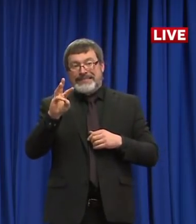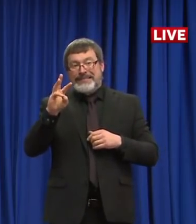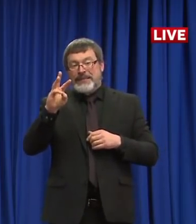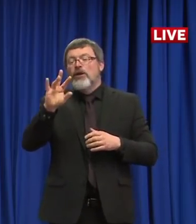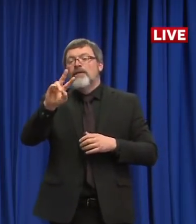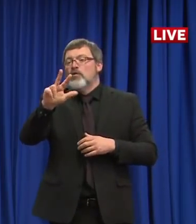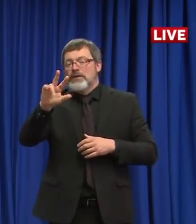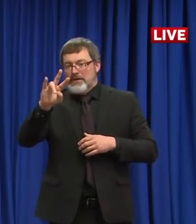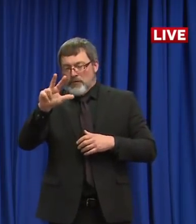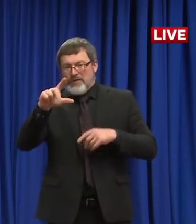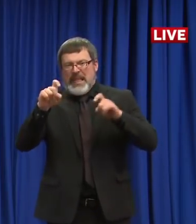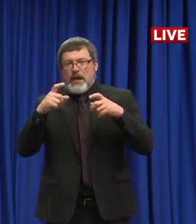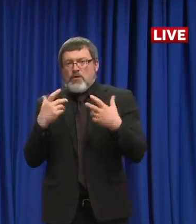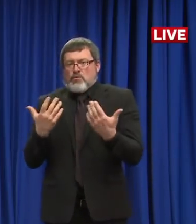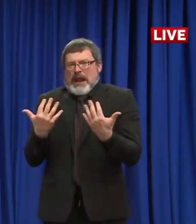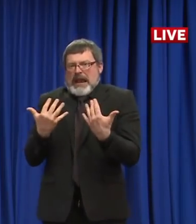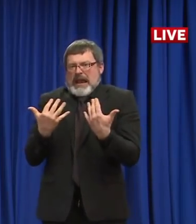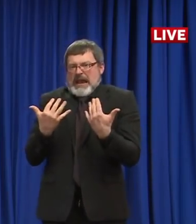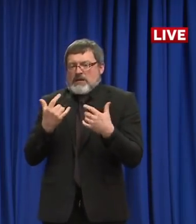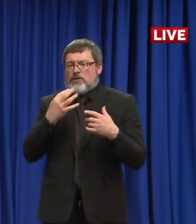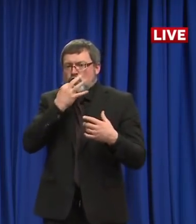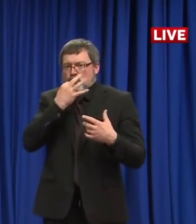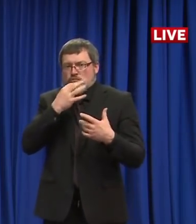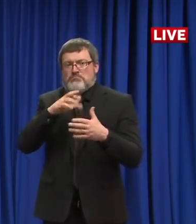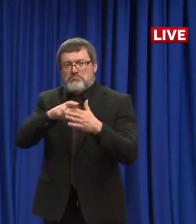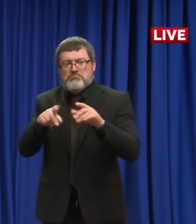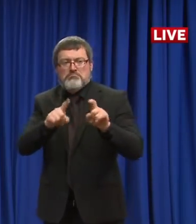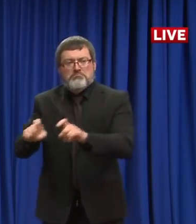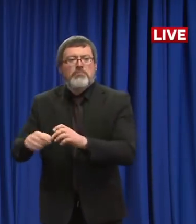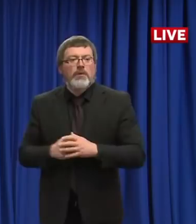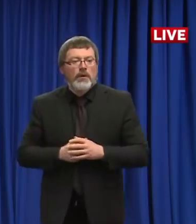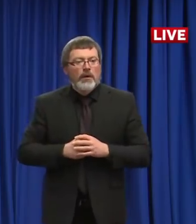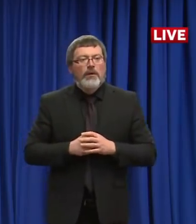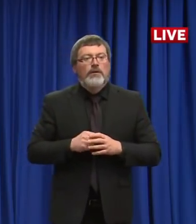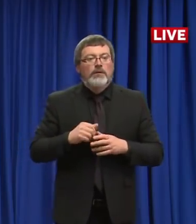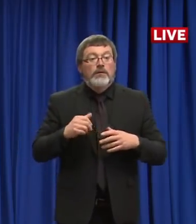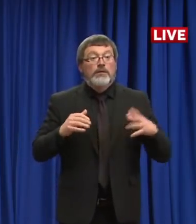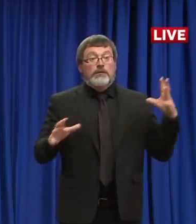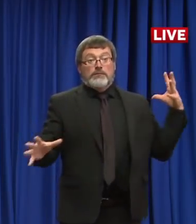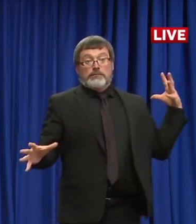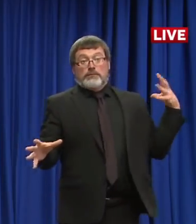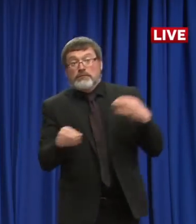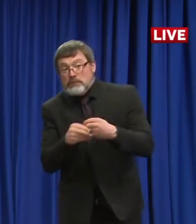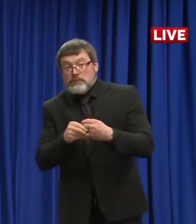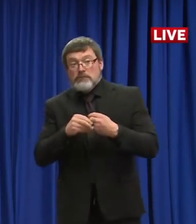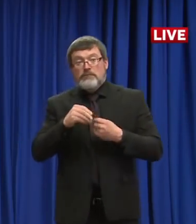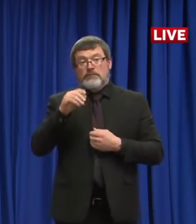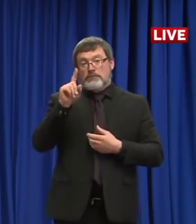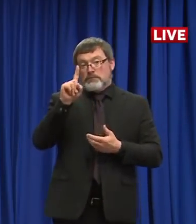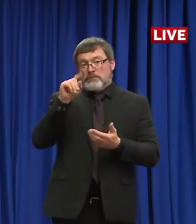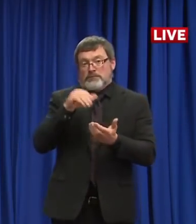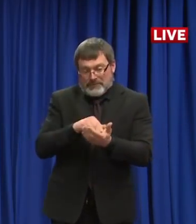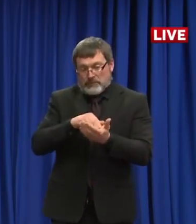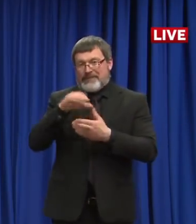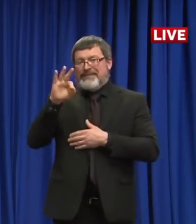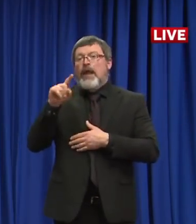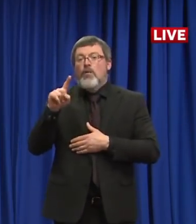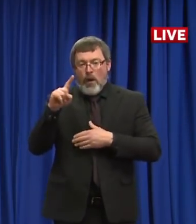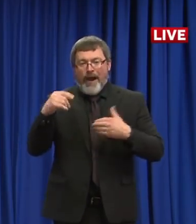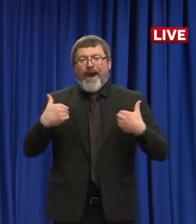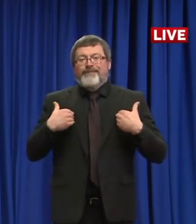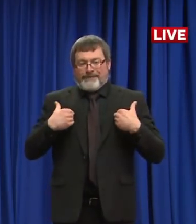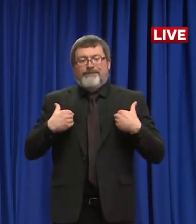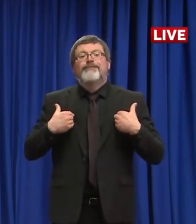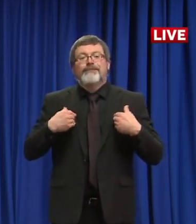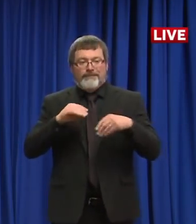1,091 people with confirmed COVID-19 in New Hampshire. That's an increase of 73 individuals reported